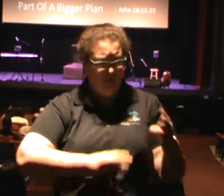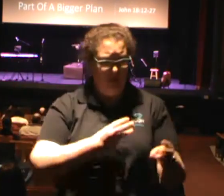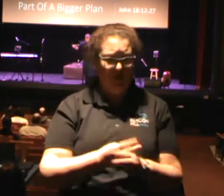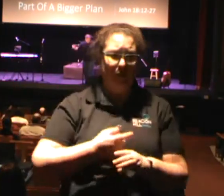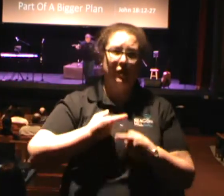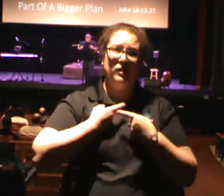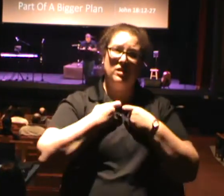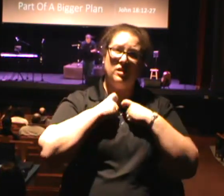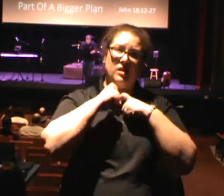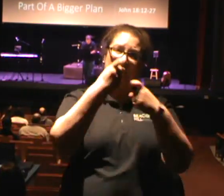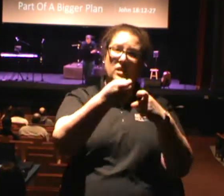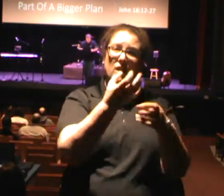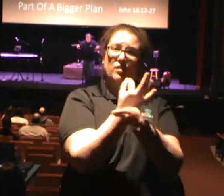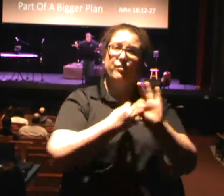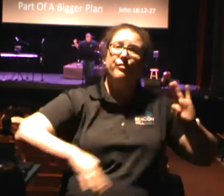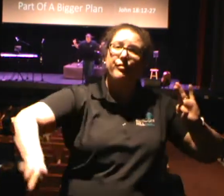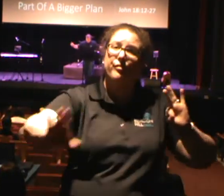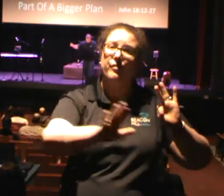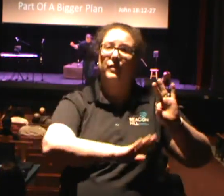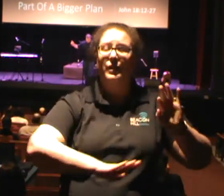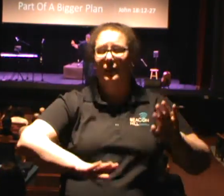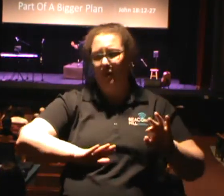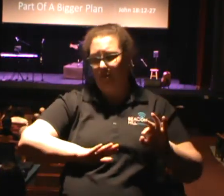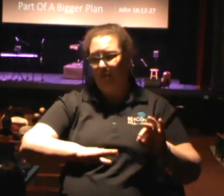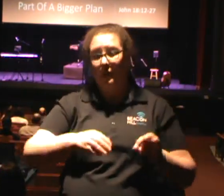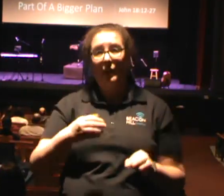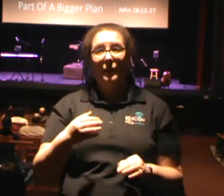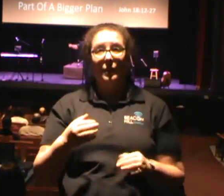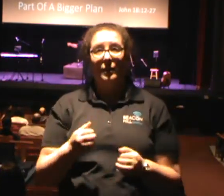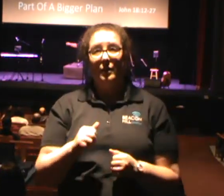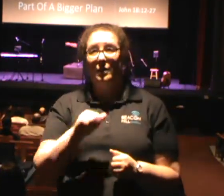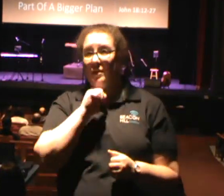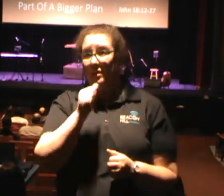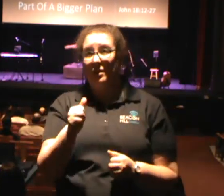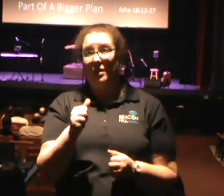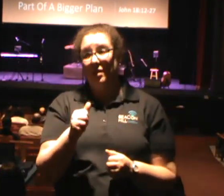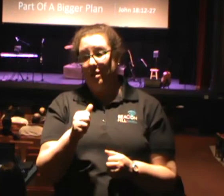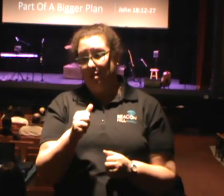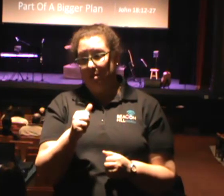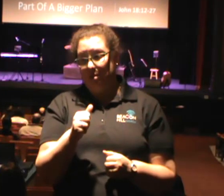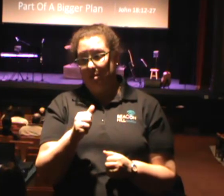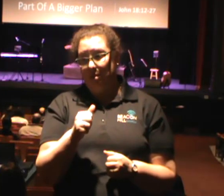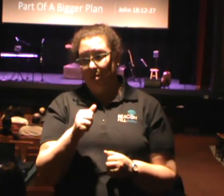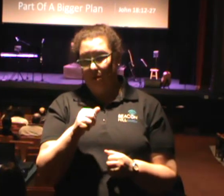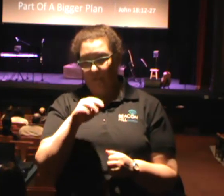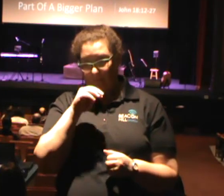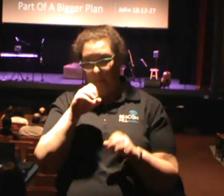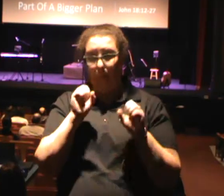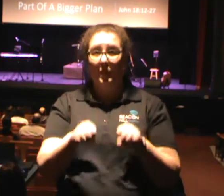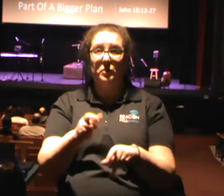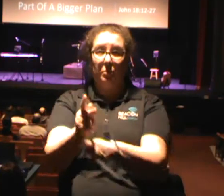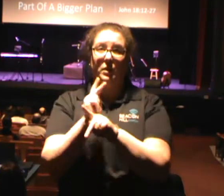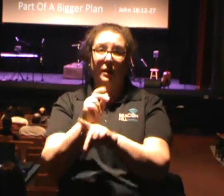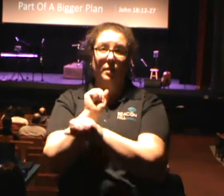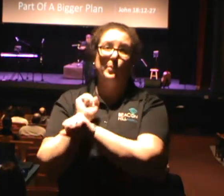freedom, and apart from him freedom is absolutely impossible, was himself bound. But he was bound in